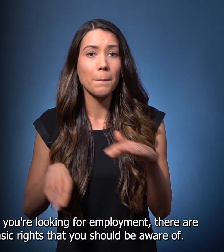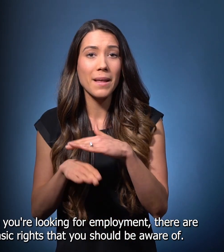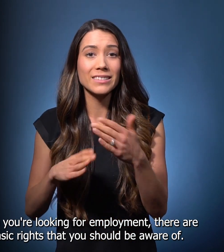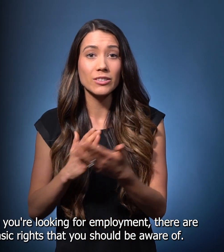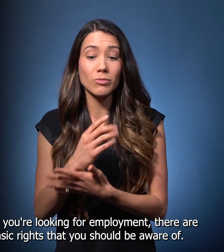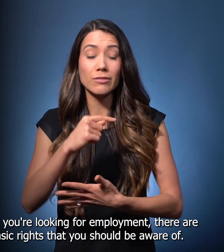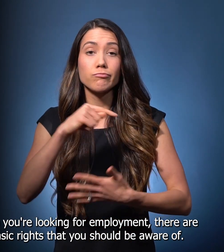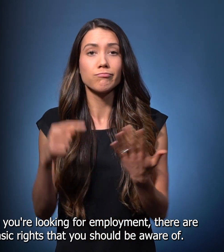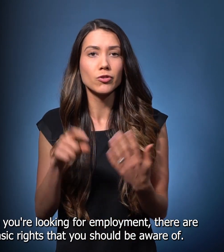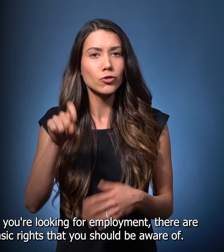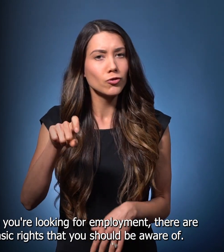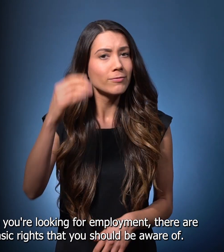aware of.